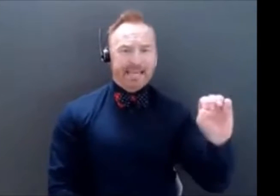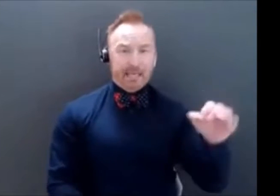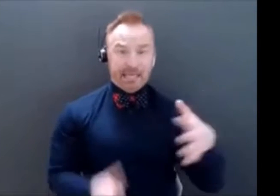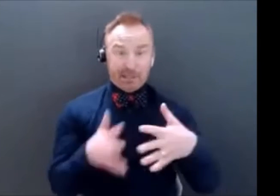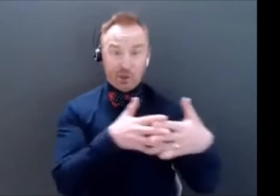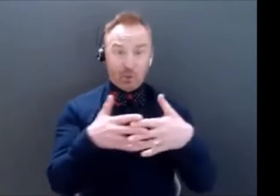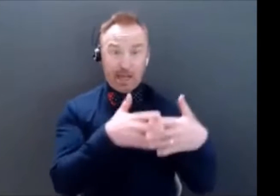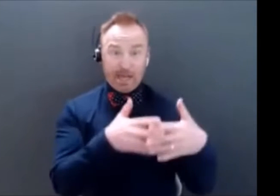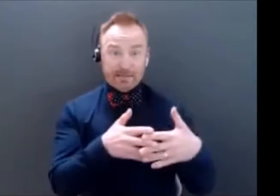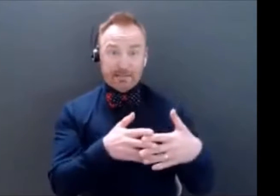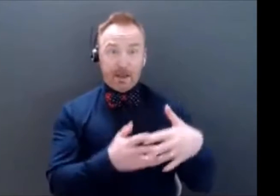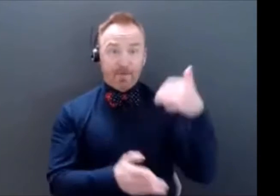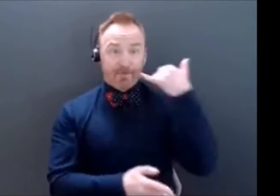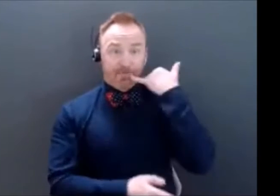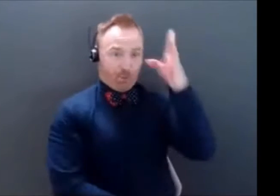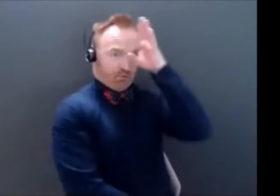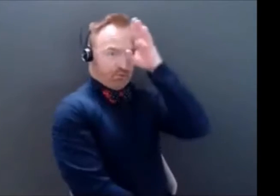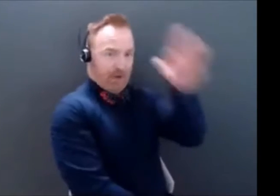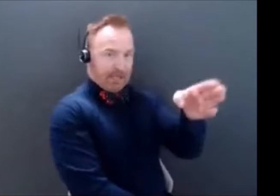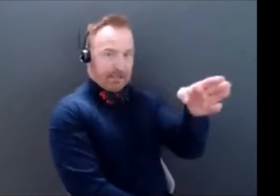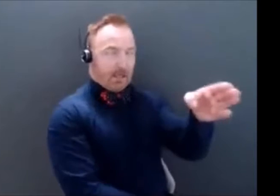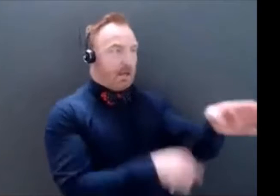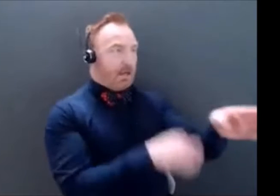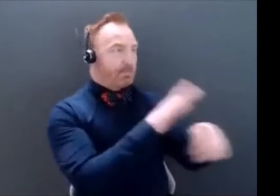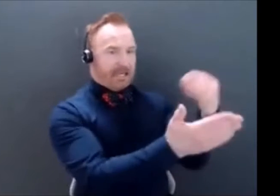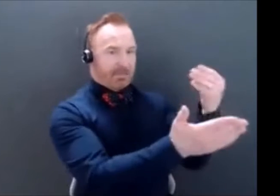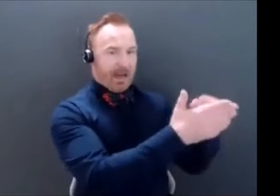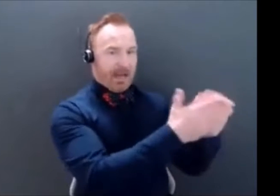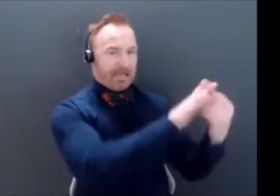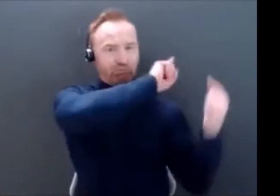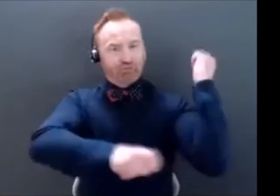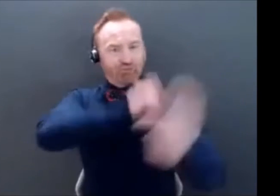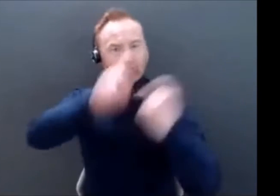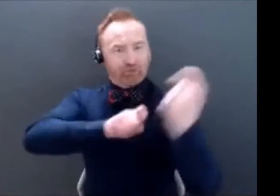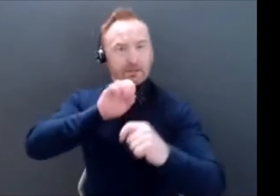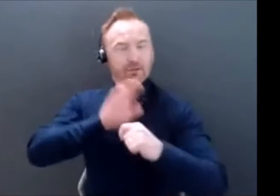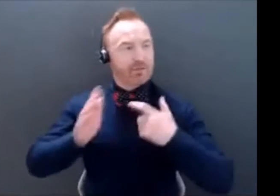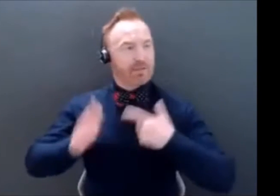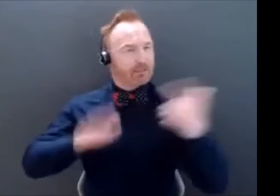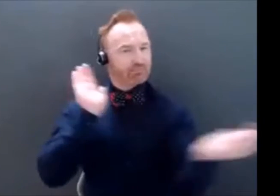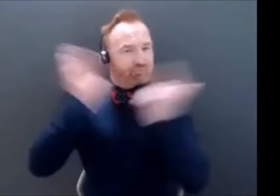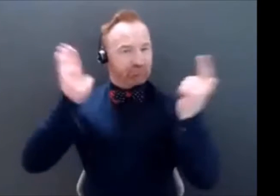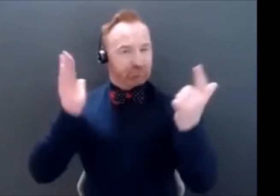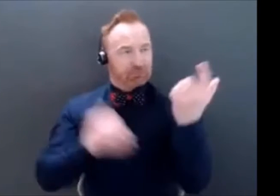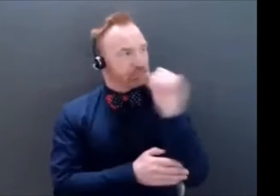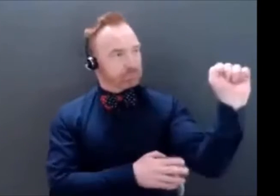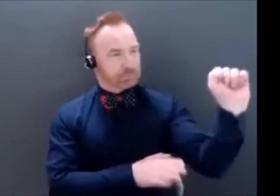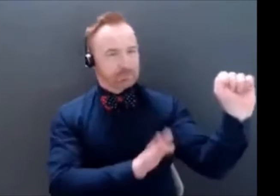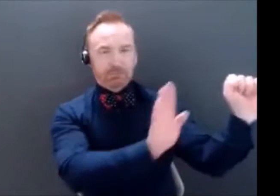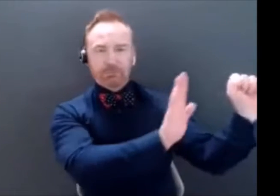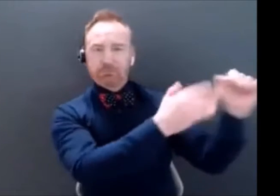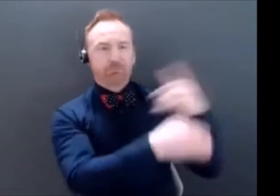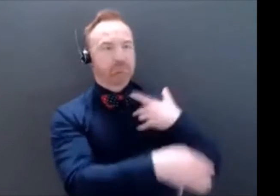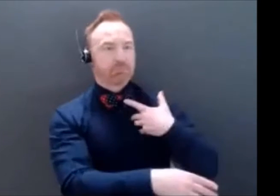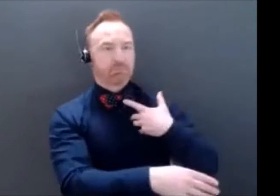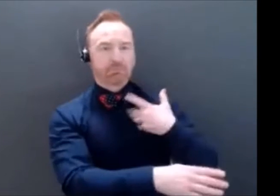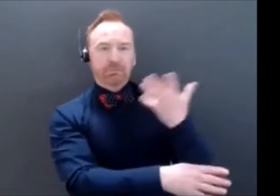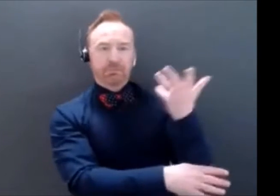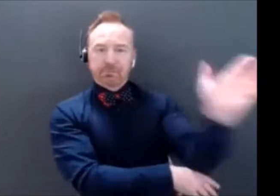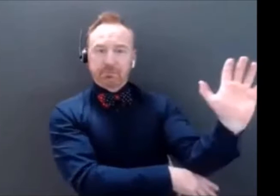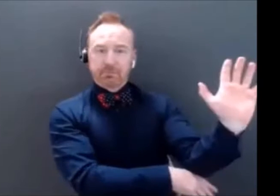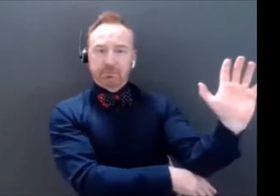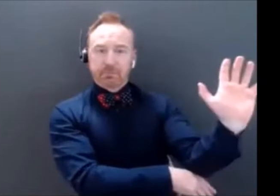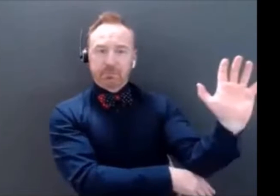and the answer am I? If only you can see me through, I'll leave it up to you